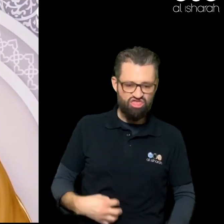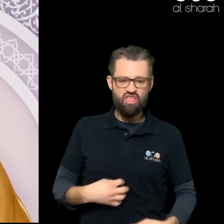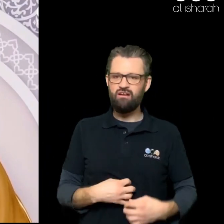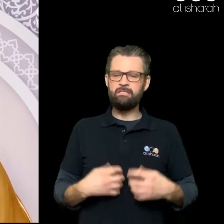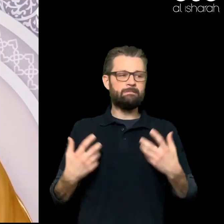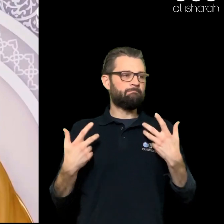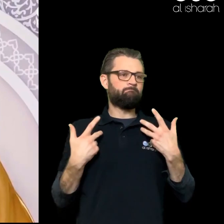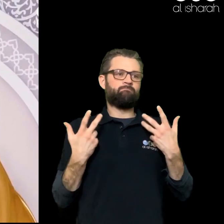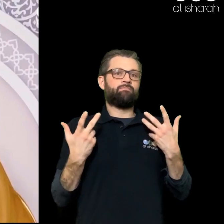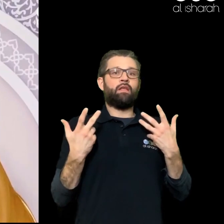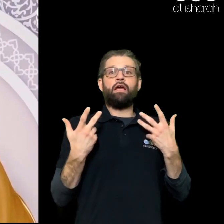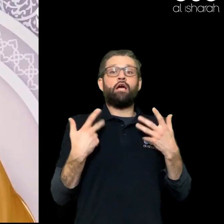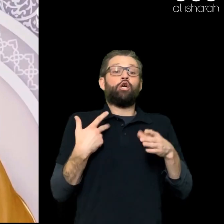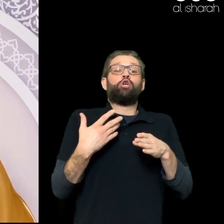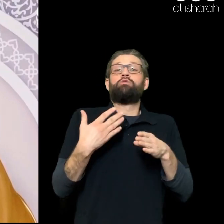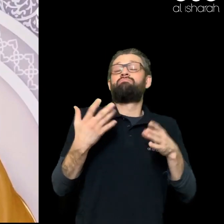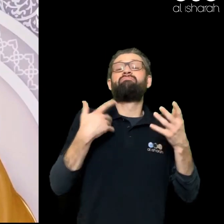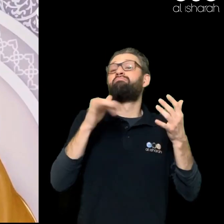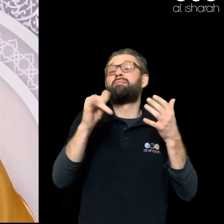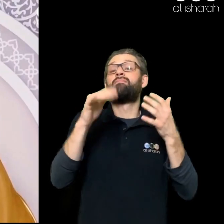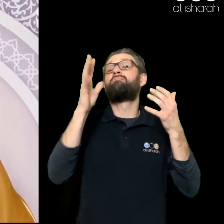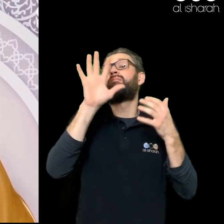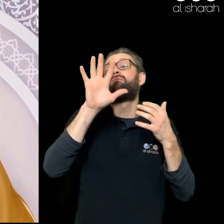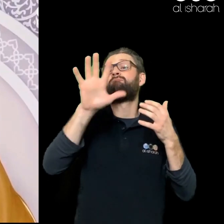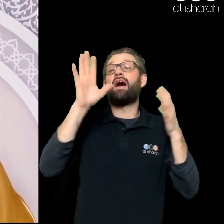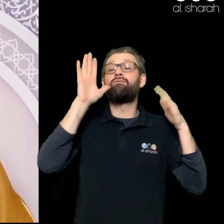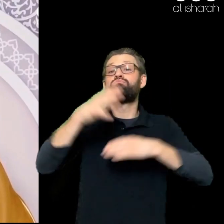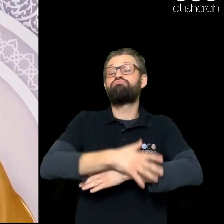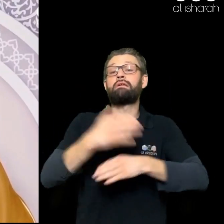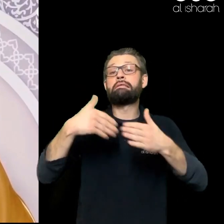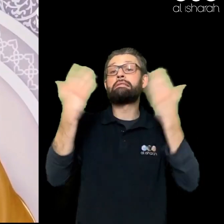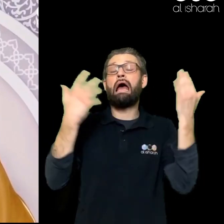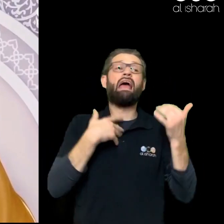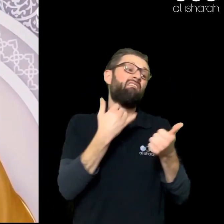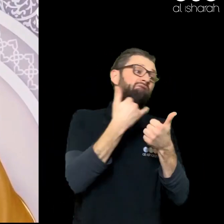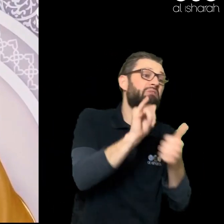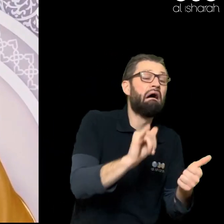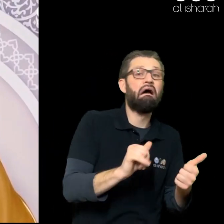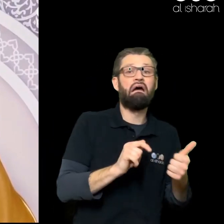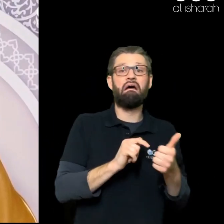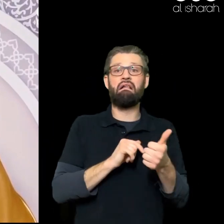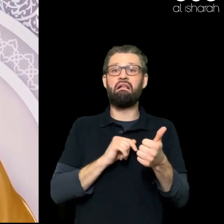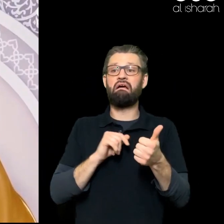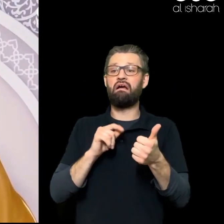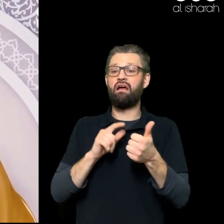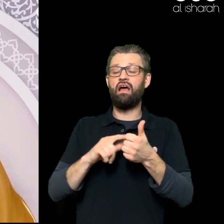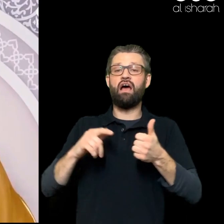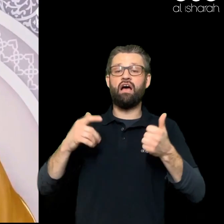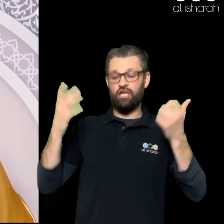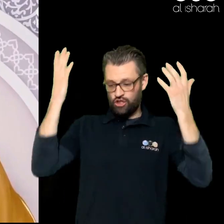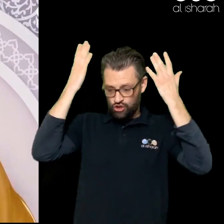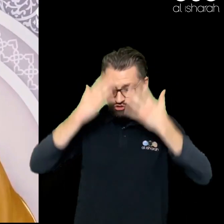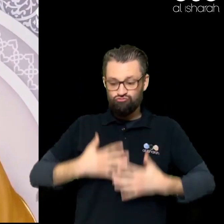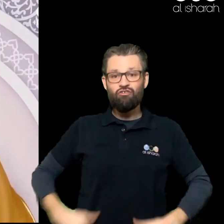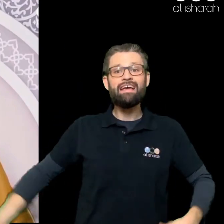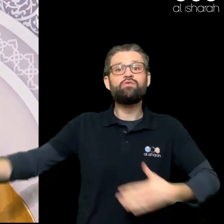times a day I am failing In my basic duty Of dressing To cover myself Many people dress In order to reveal